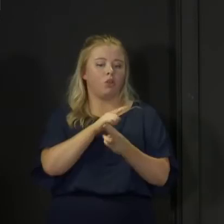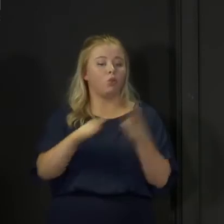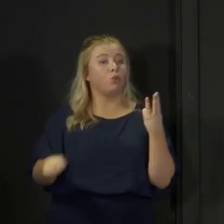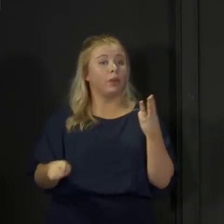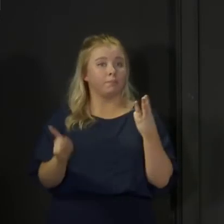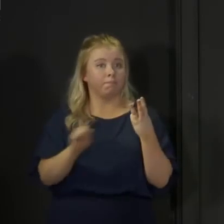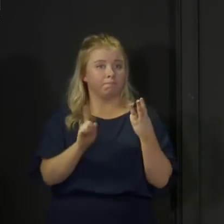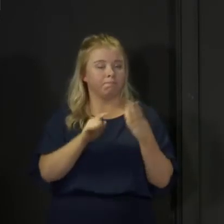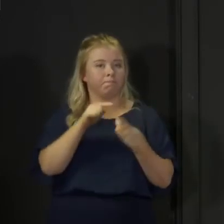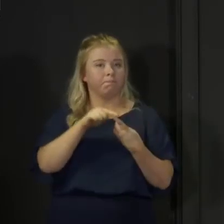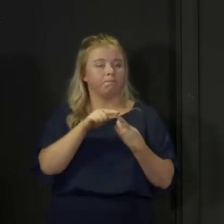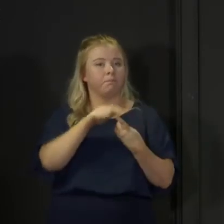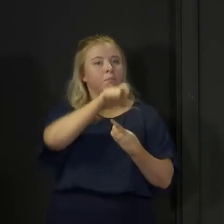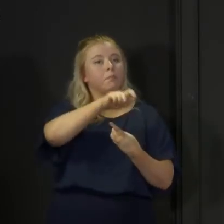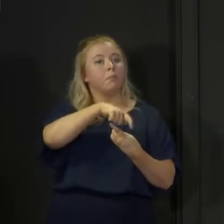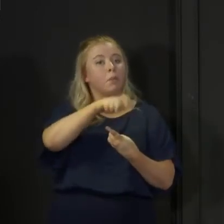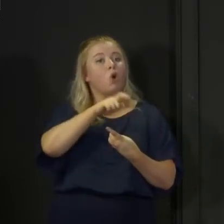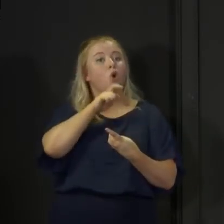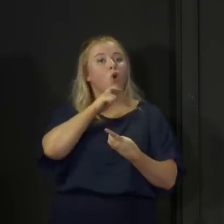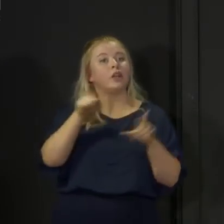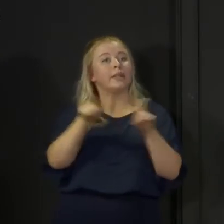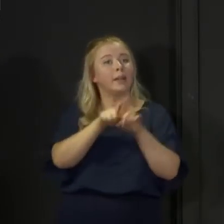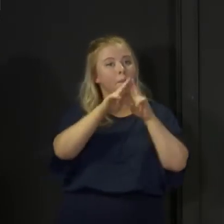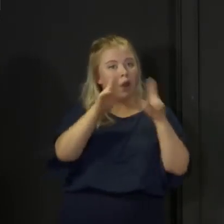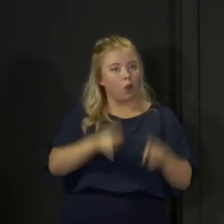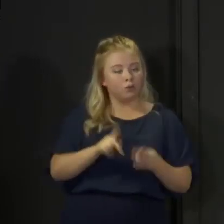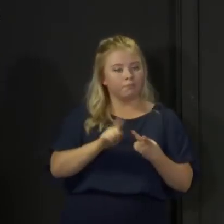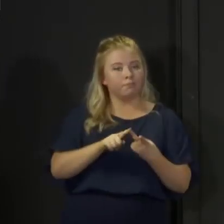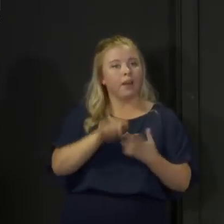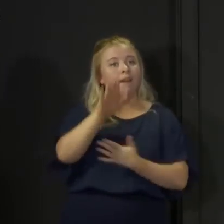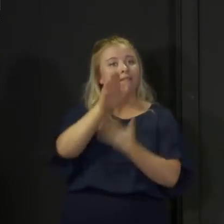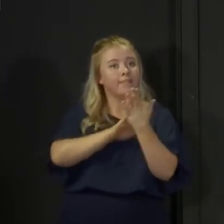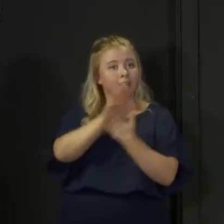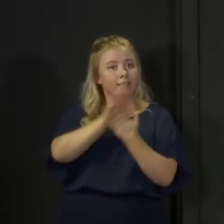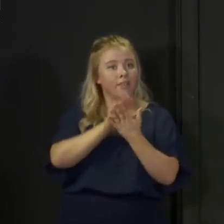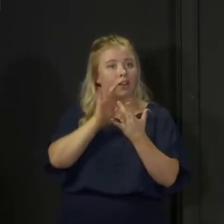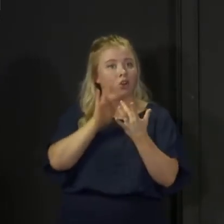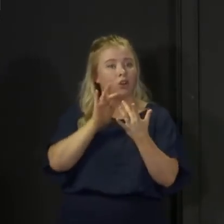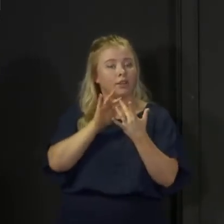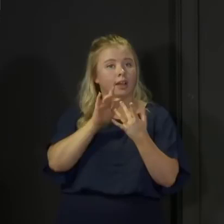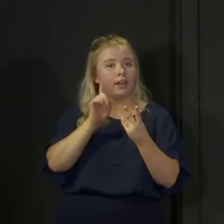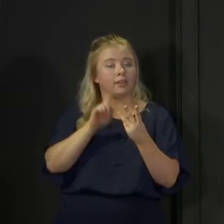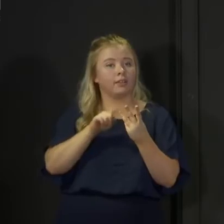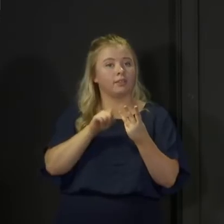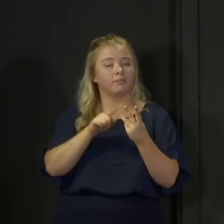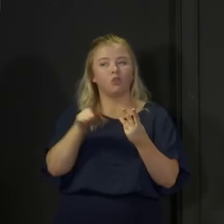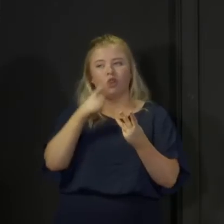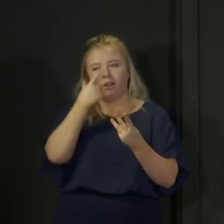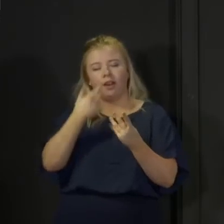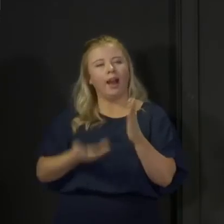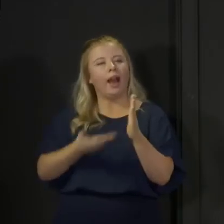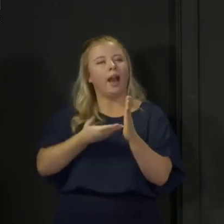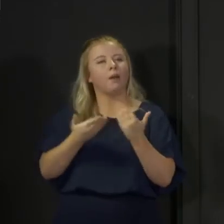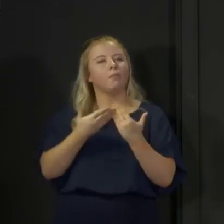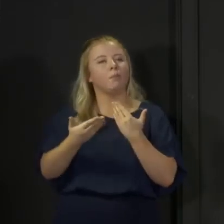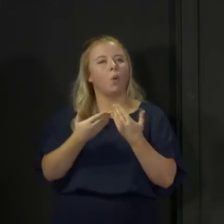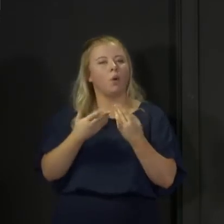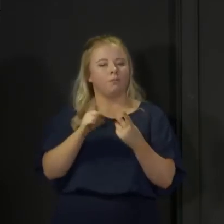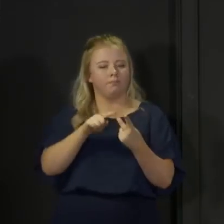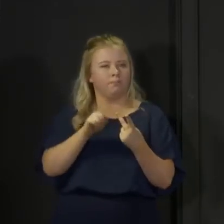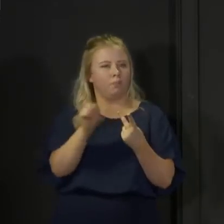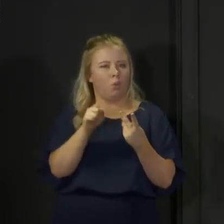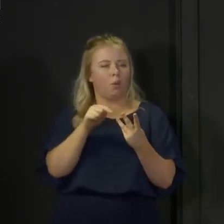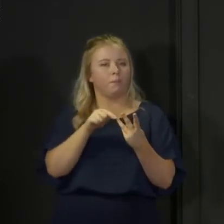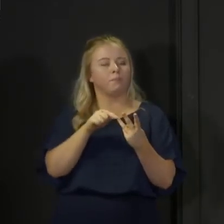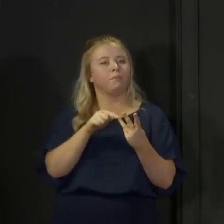about in my opening remarks where members of your household, face-to-face contact, I'm going hand over to Gregor to say a bit more about what that